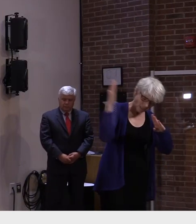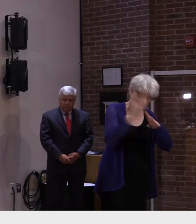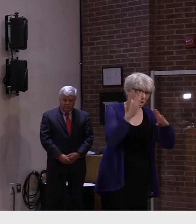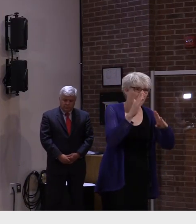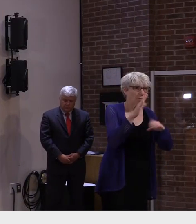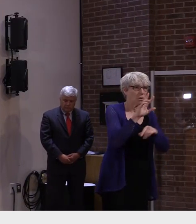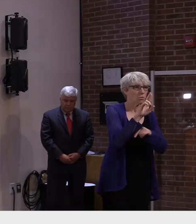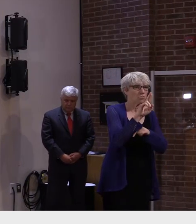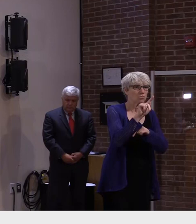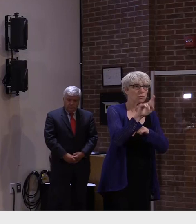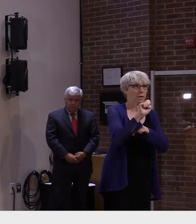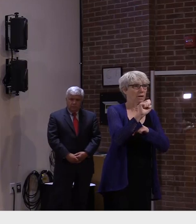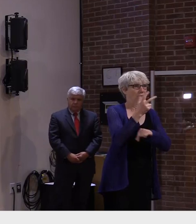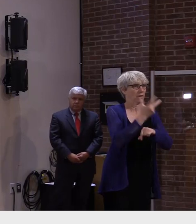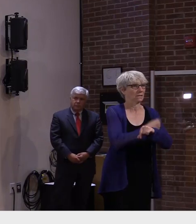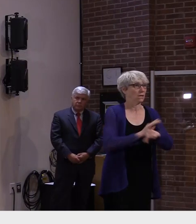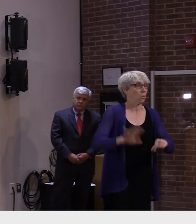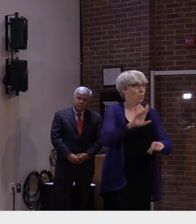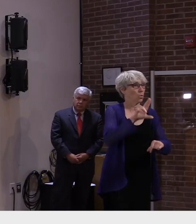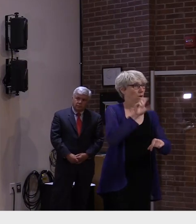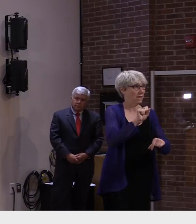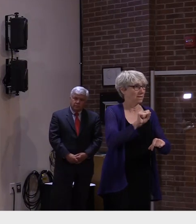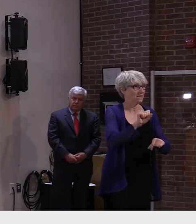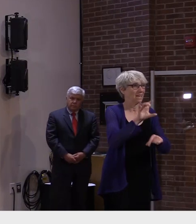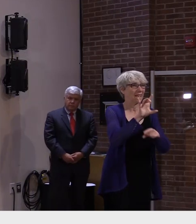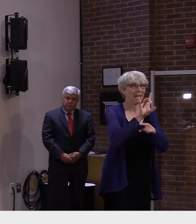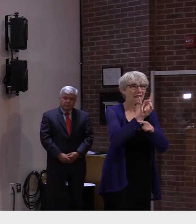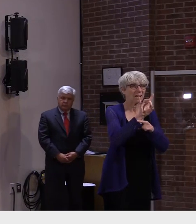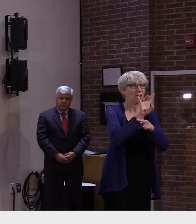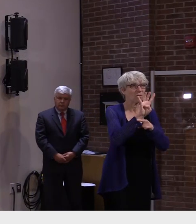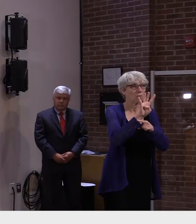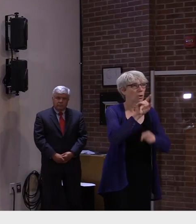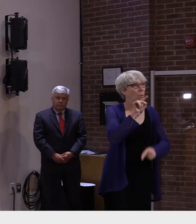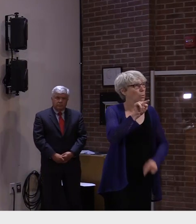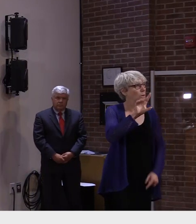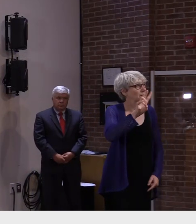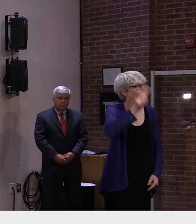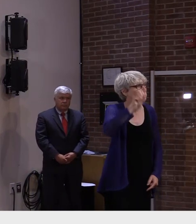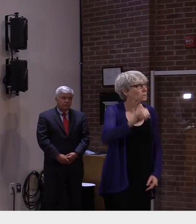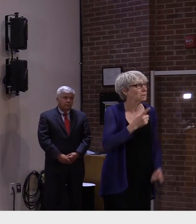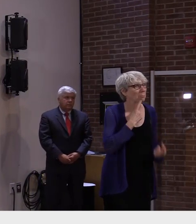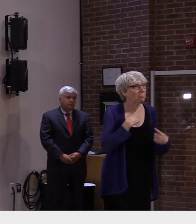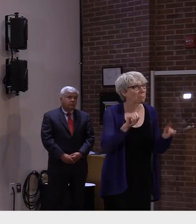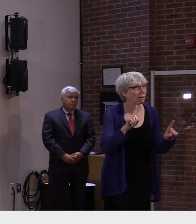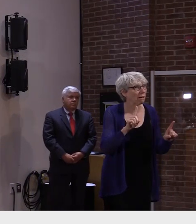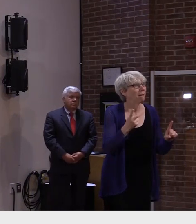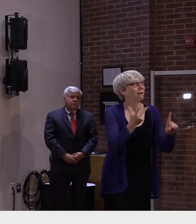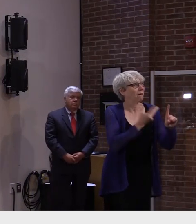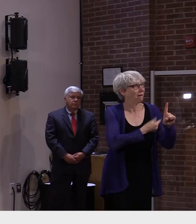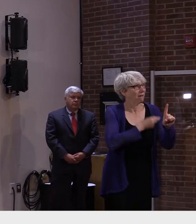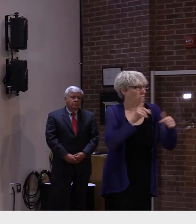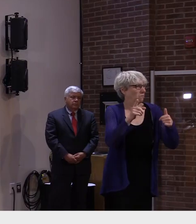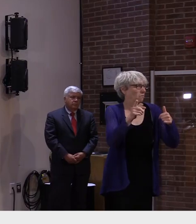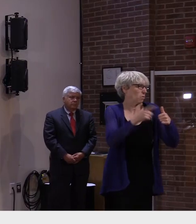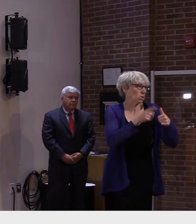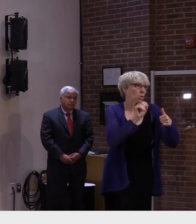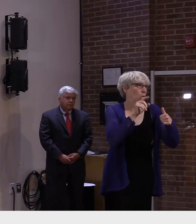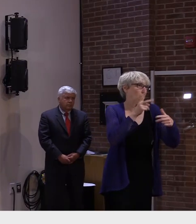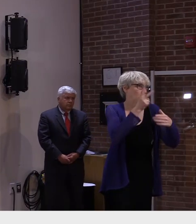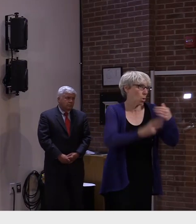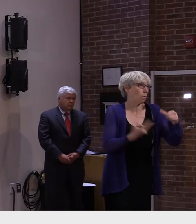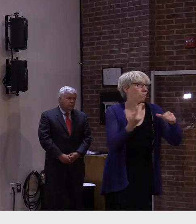now as you heard at 84.6 percent having had at least one dose better protecting our whole